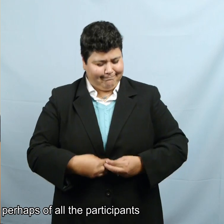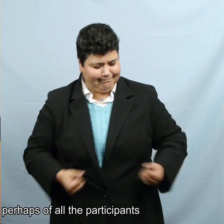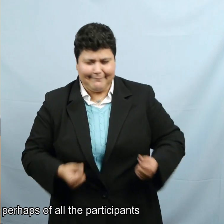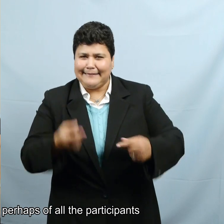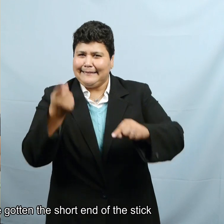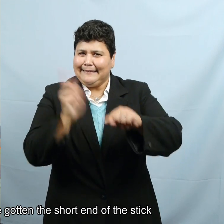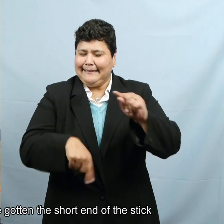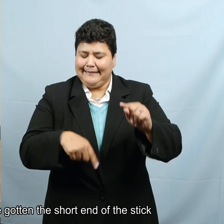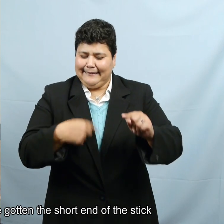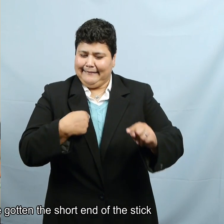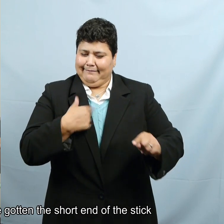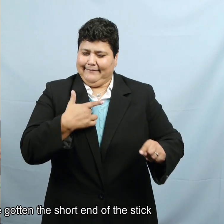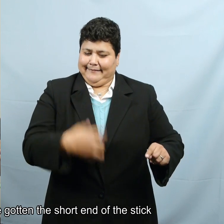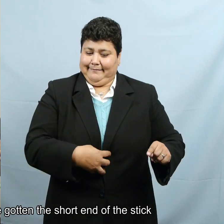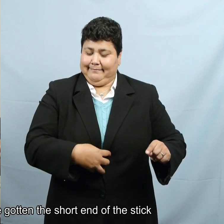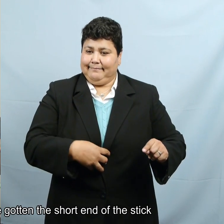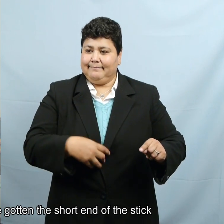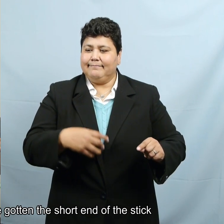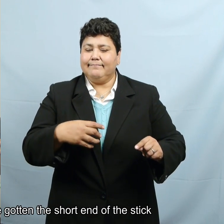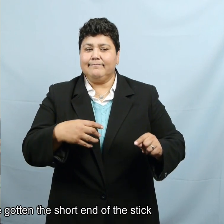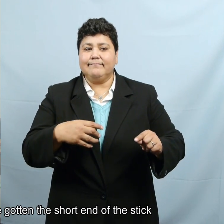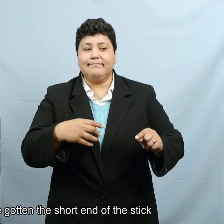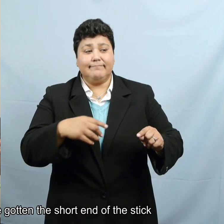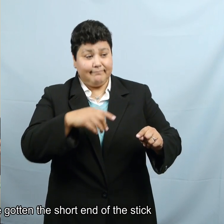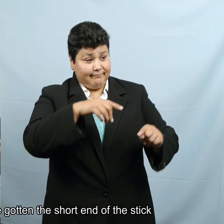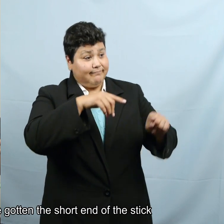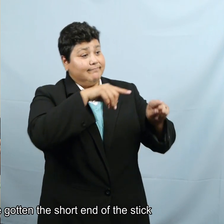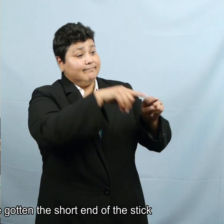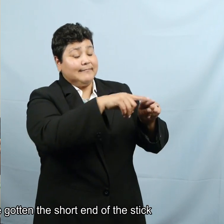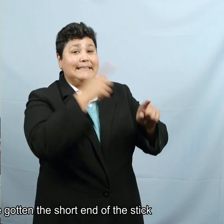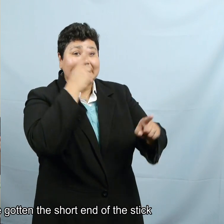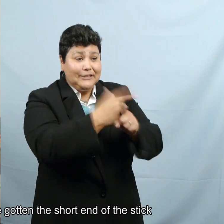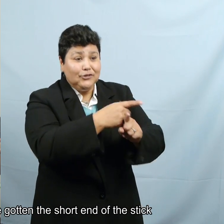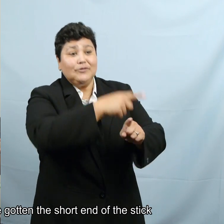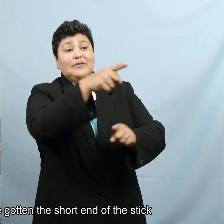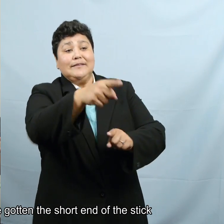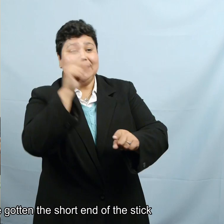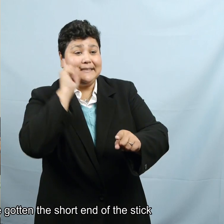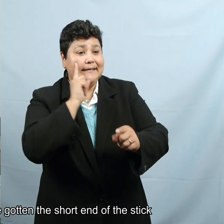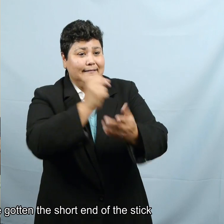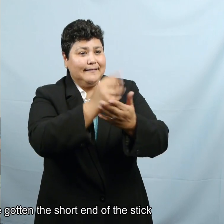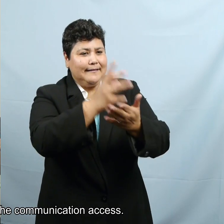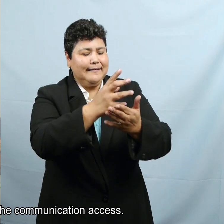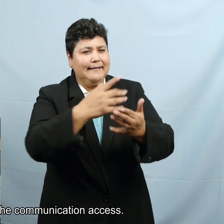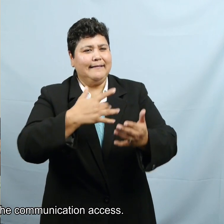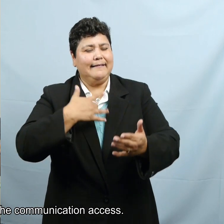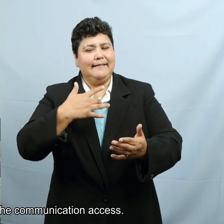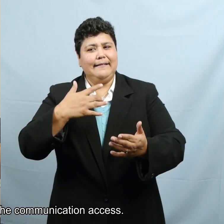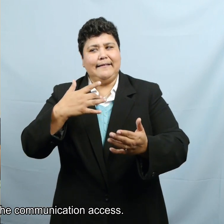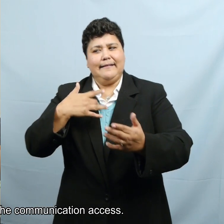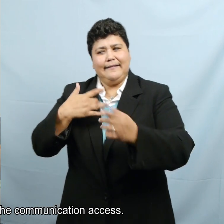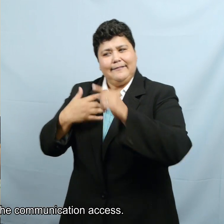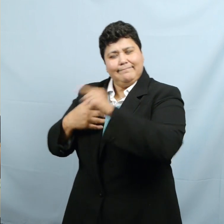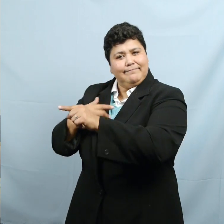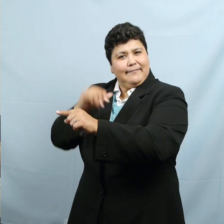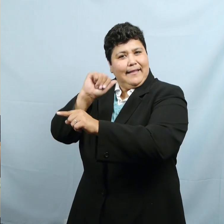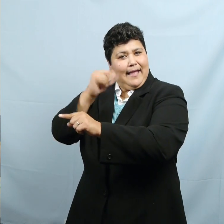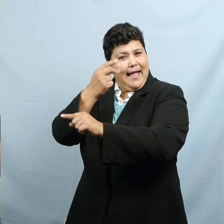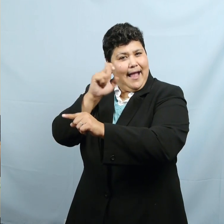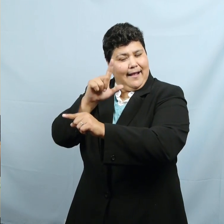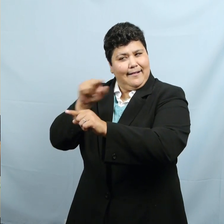of all the participants, Angel may have gotten the short end of the stick as far as the communication access.